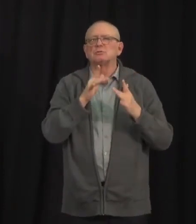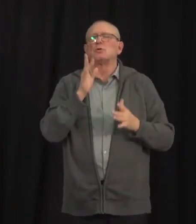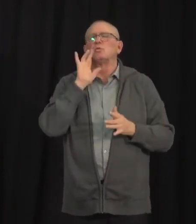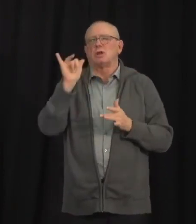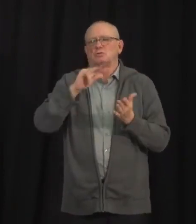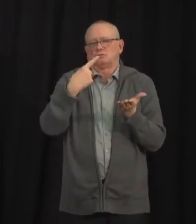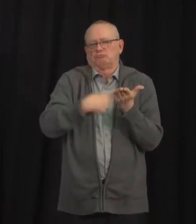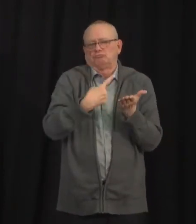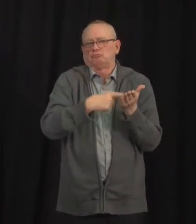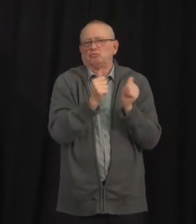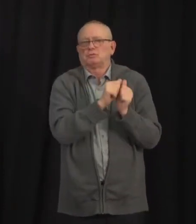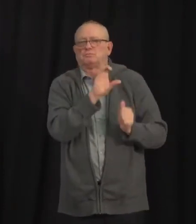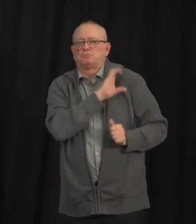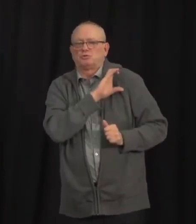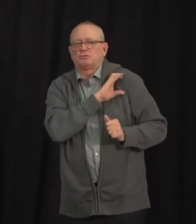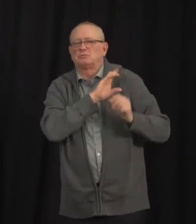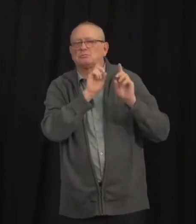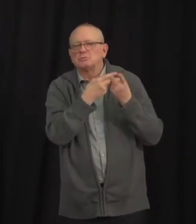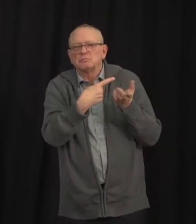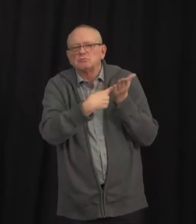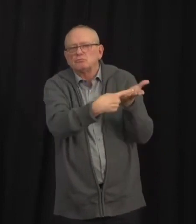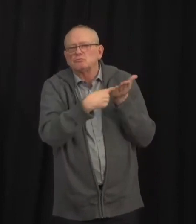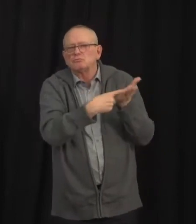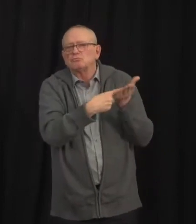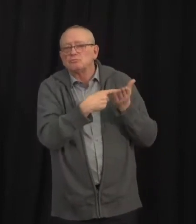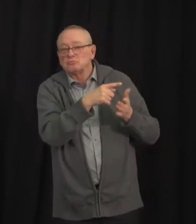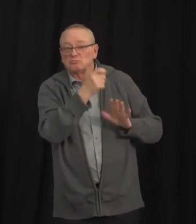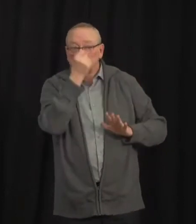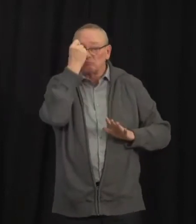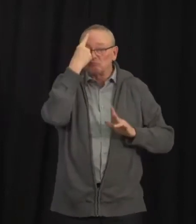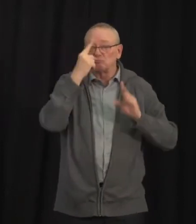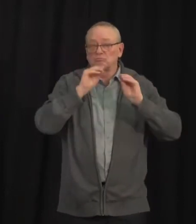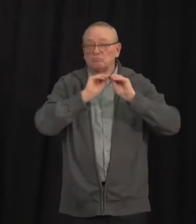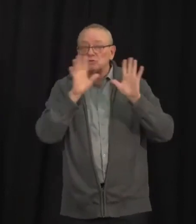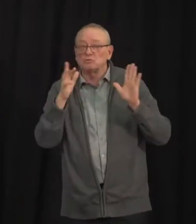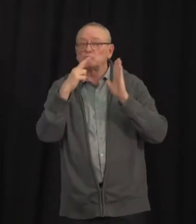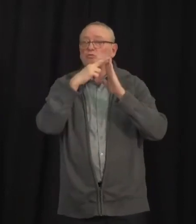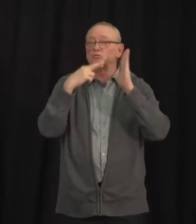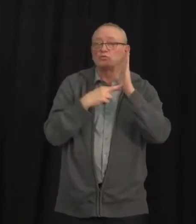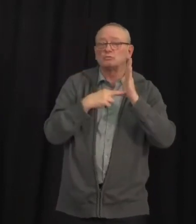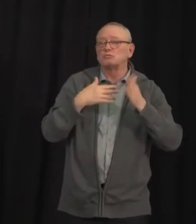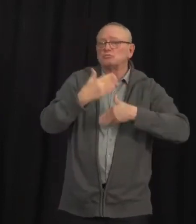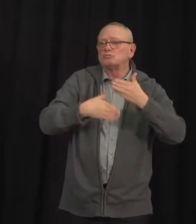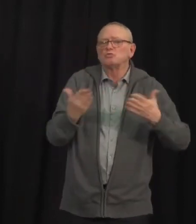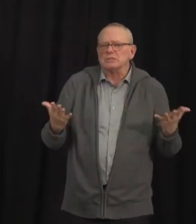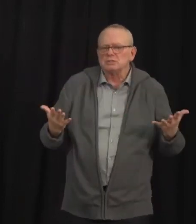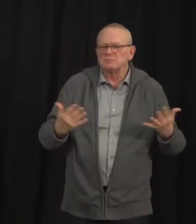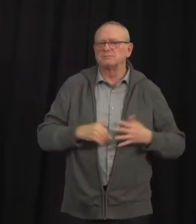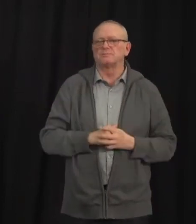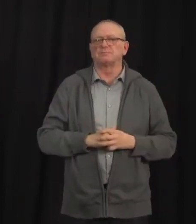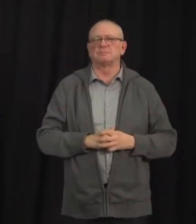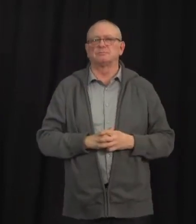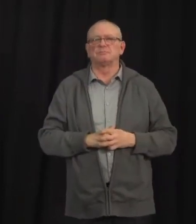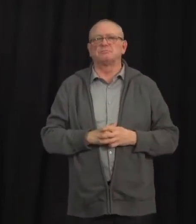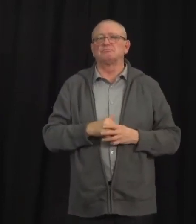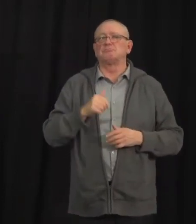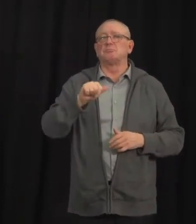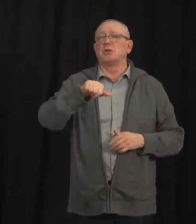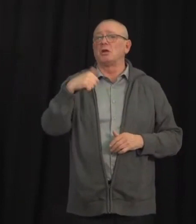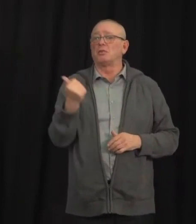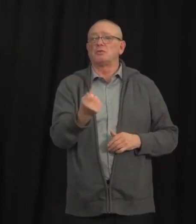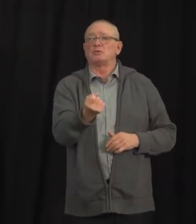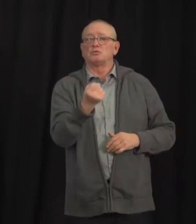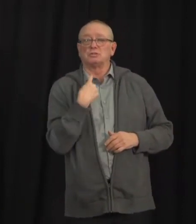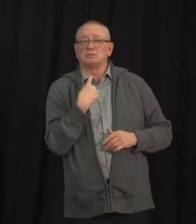Another question is whether individuals who have tested positive and gone into isolation need to be retested and get a negative result